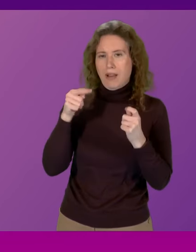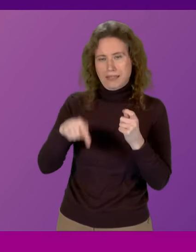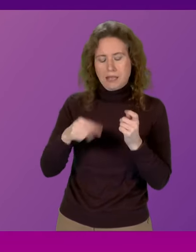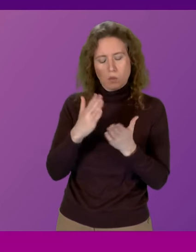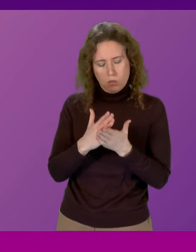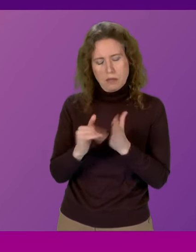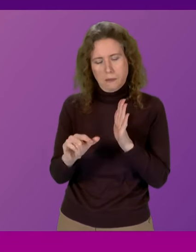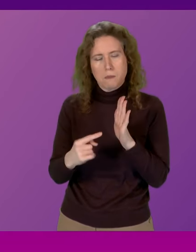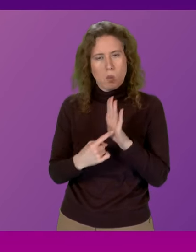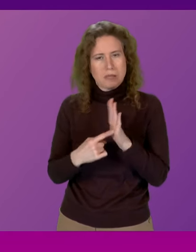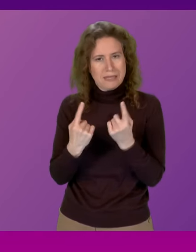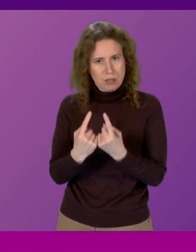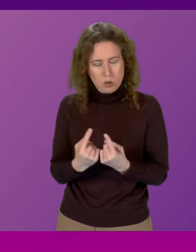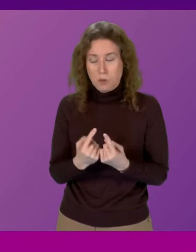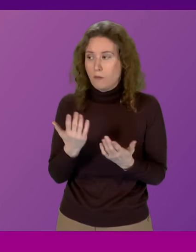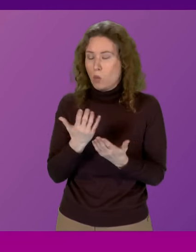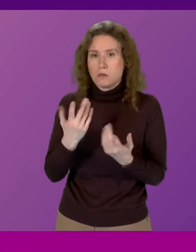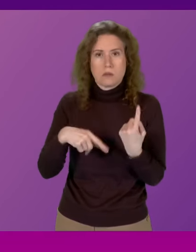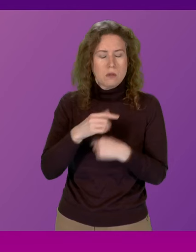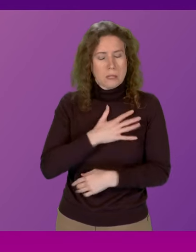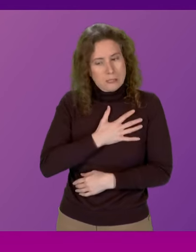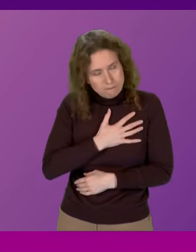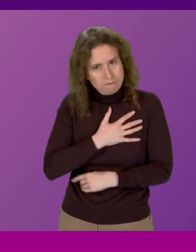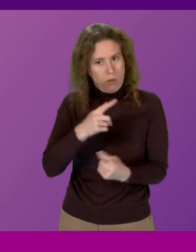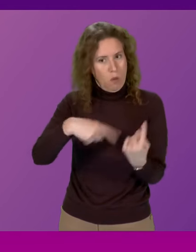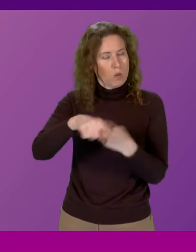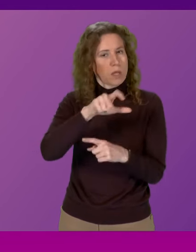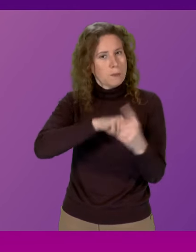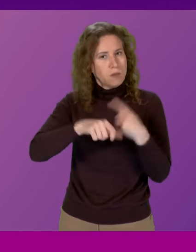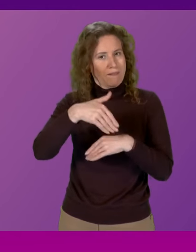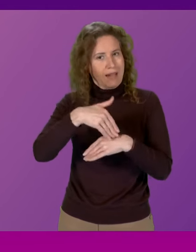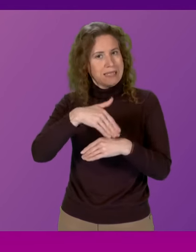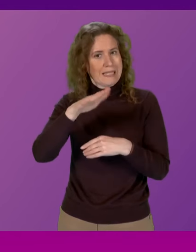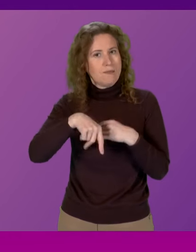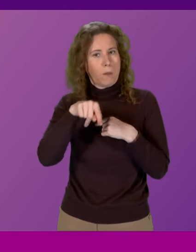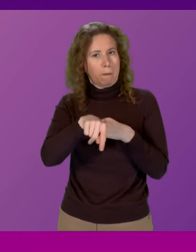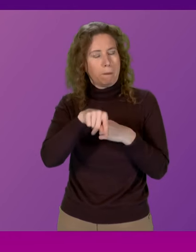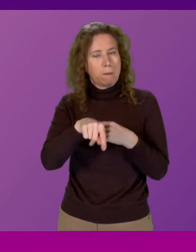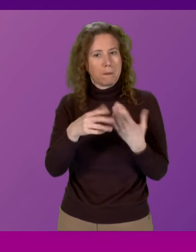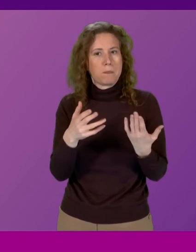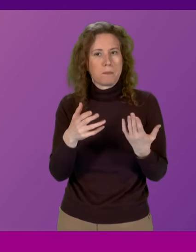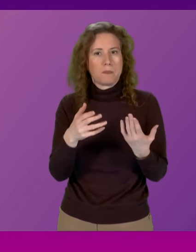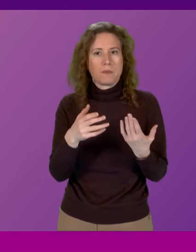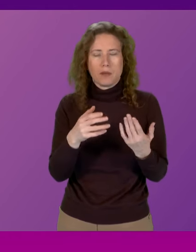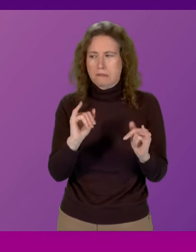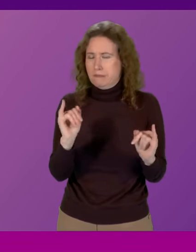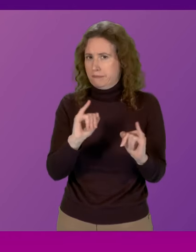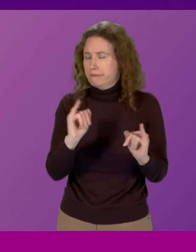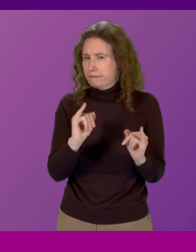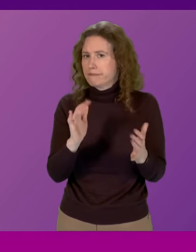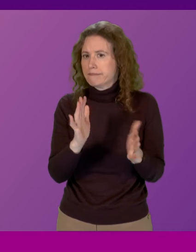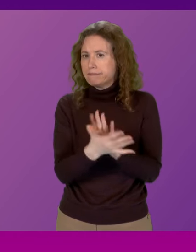issue and of course all of our hearts go with those communities that have been affected by the disruption